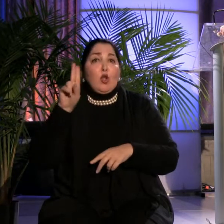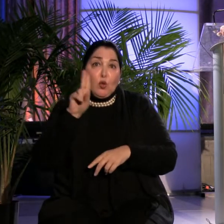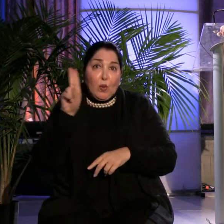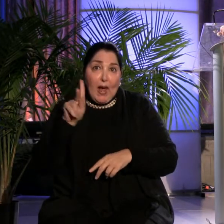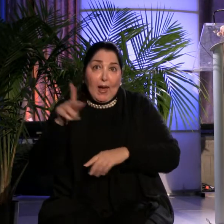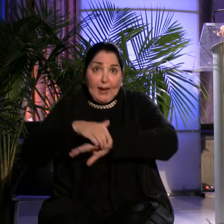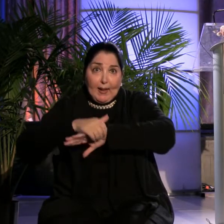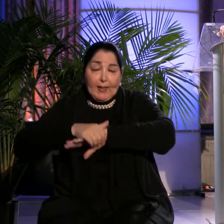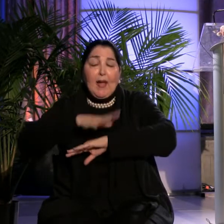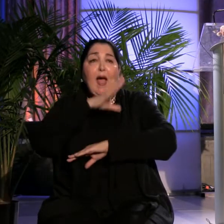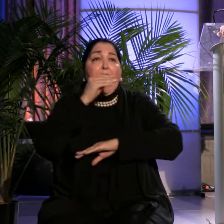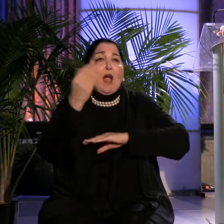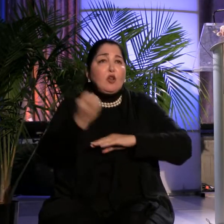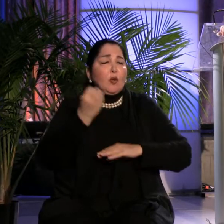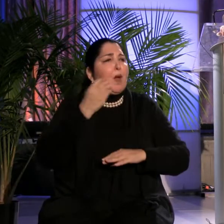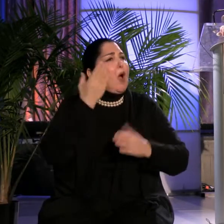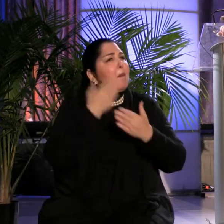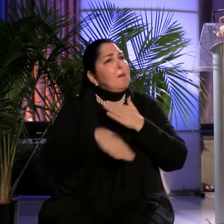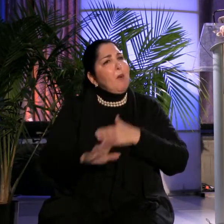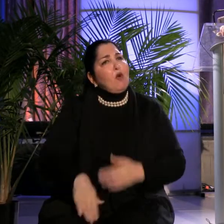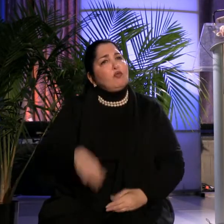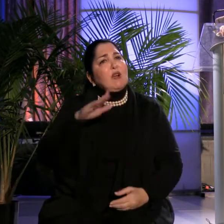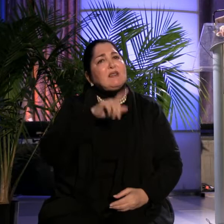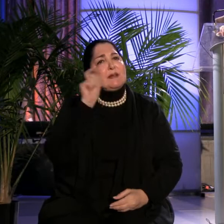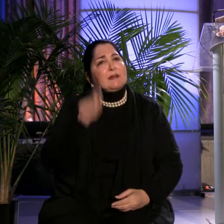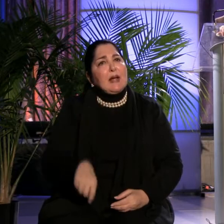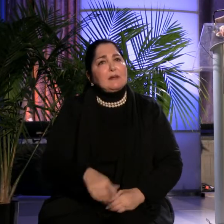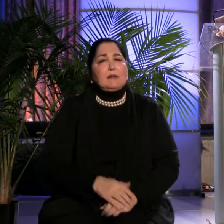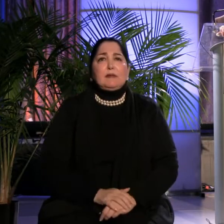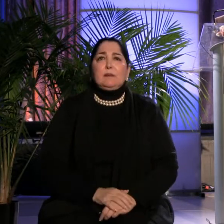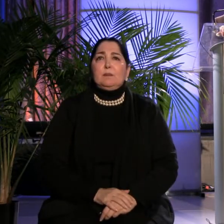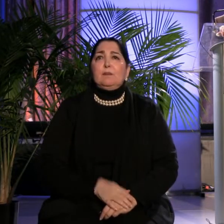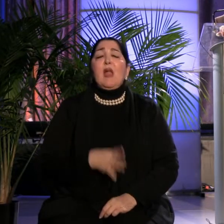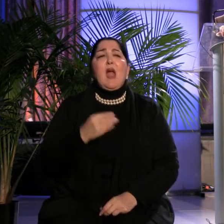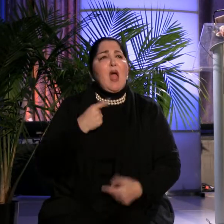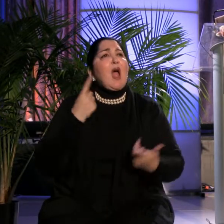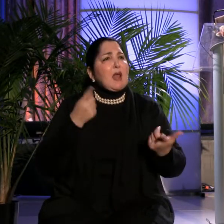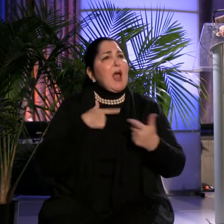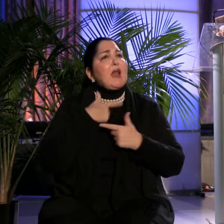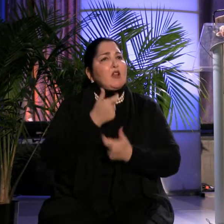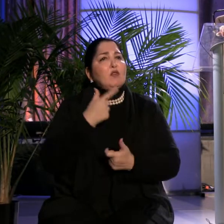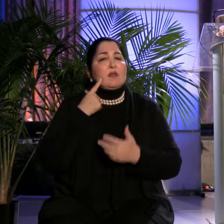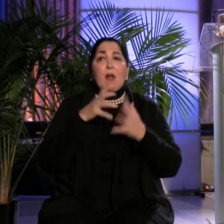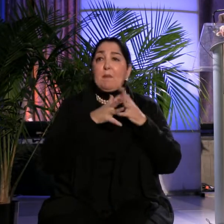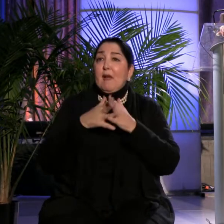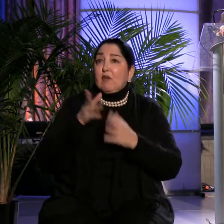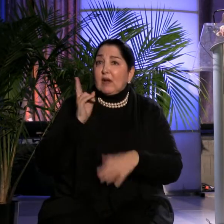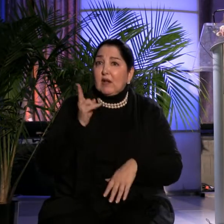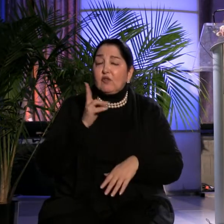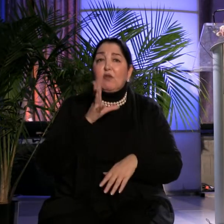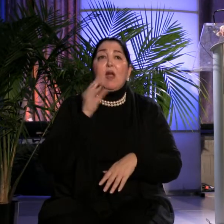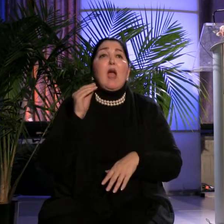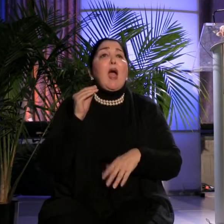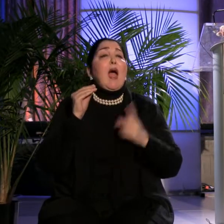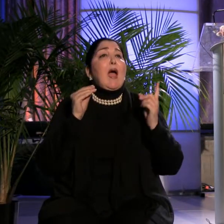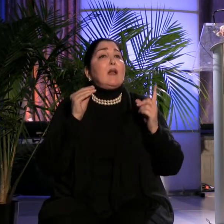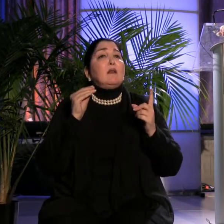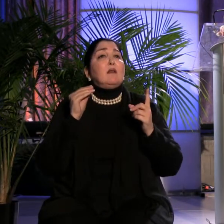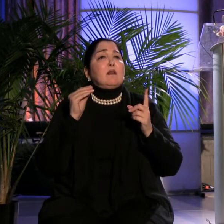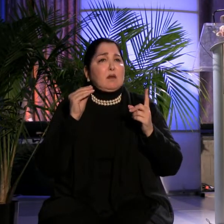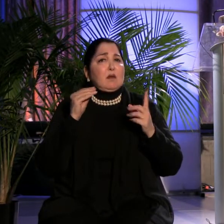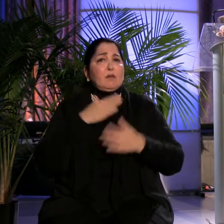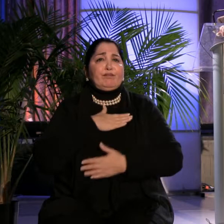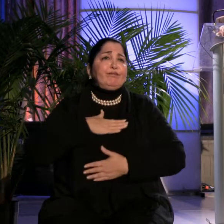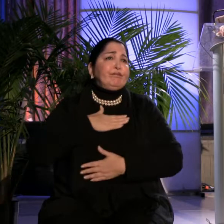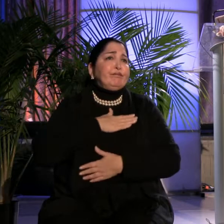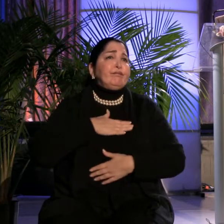Texas, he drew upon his interest in American history and folk music to create the touring show, Woody Says, based on